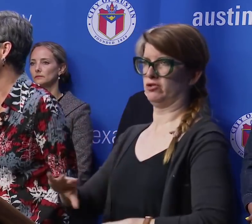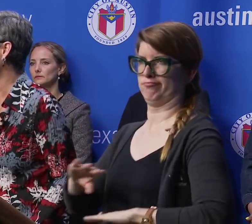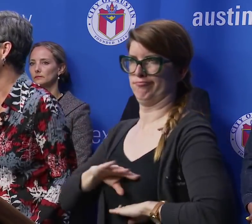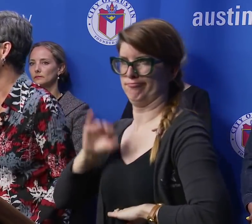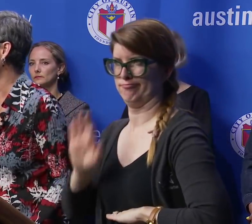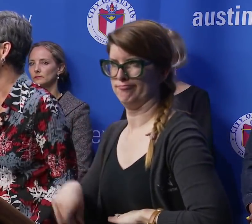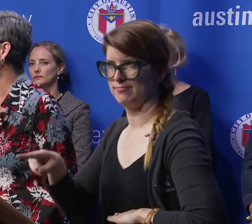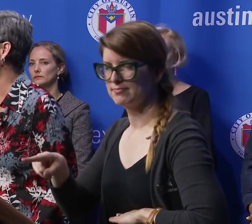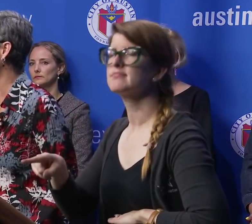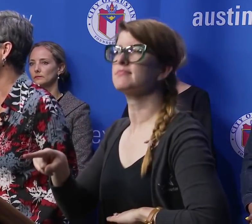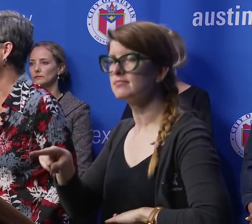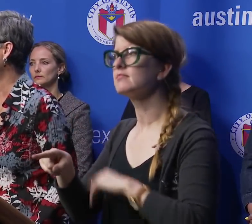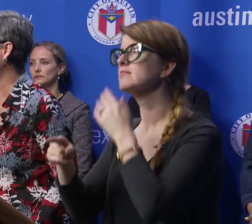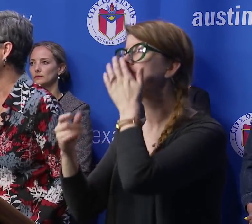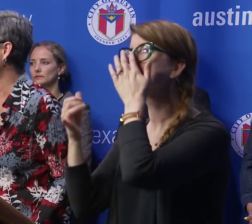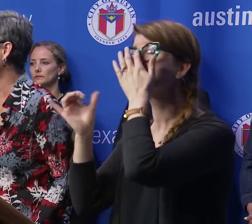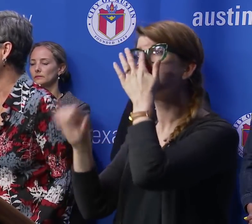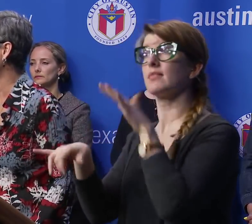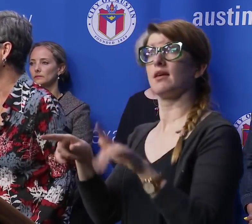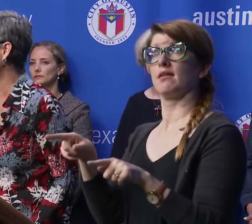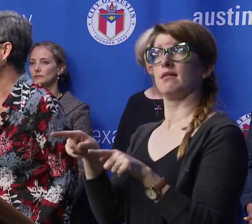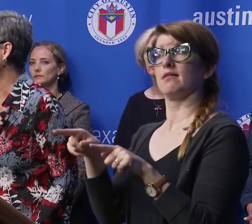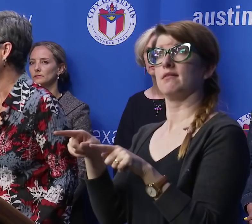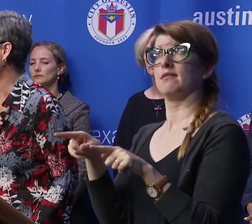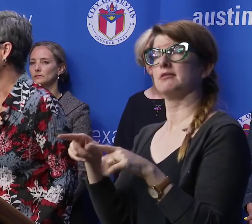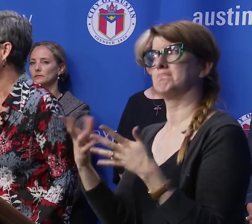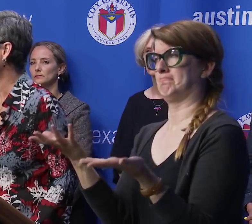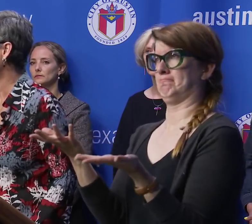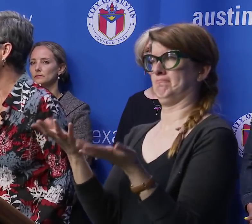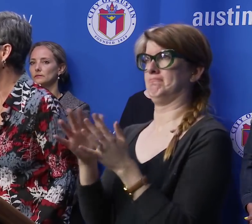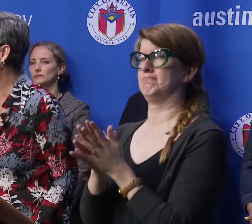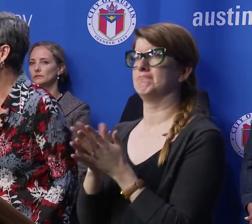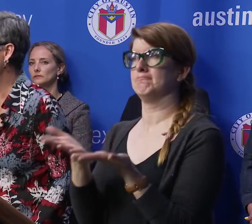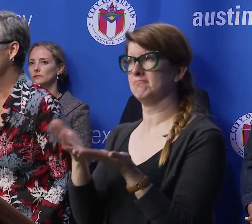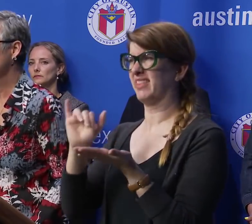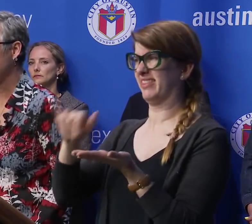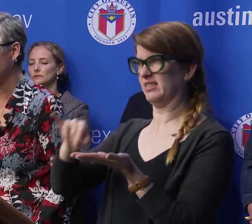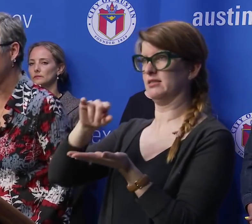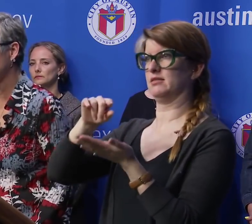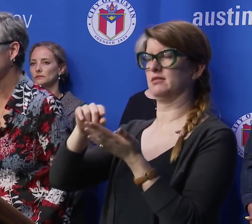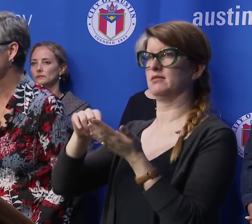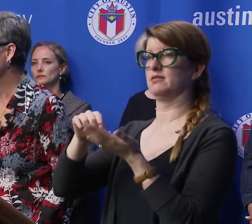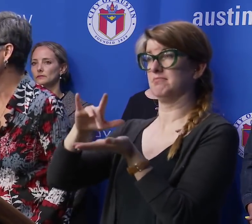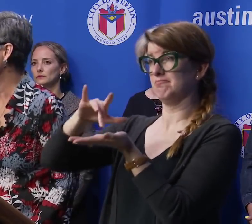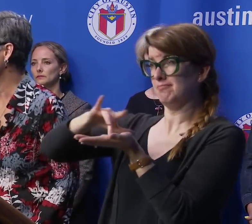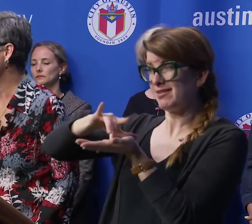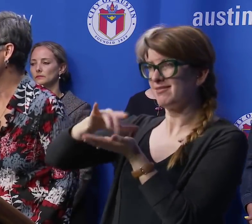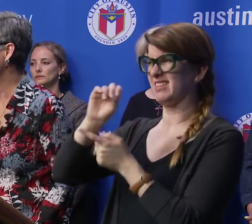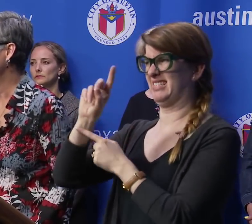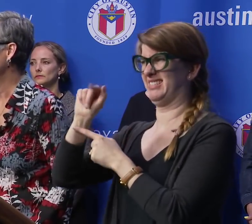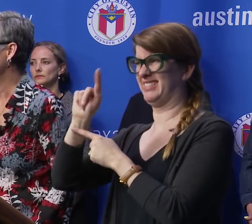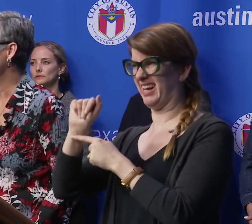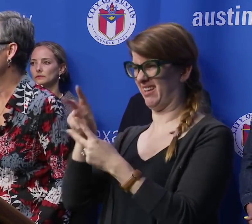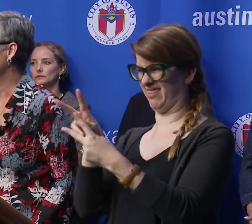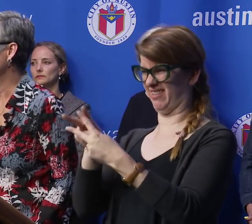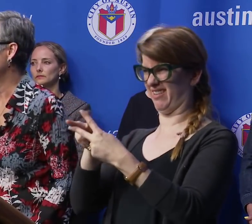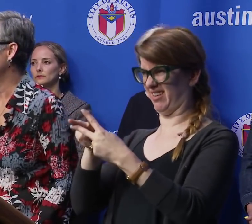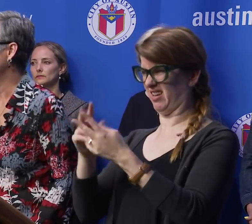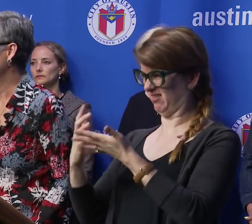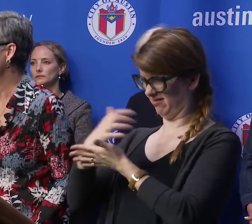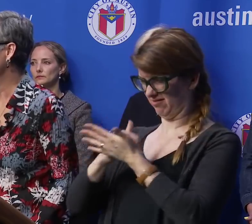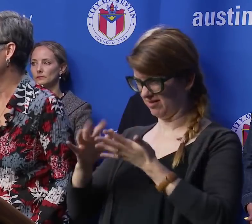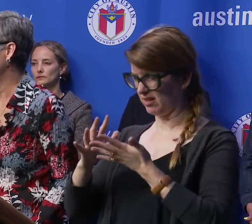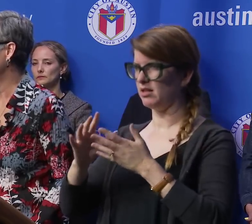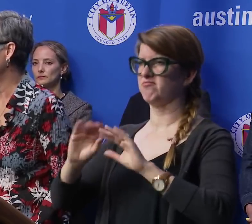but we will, this is a medical and data-driven decision and so